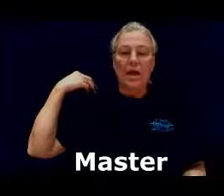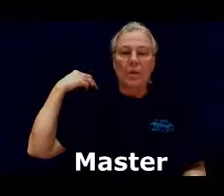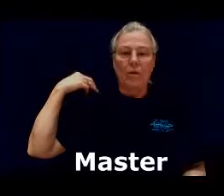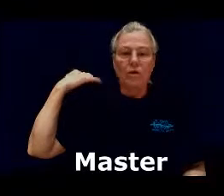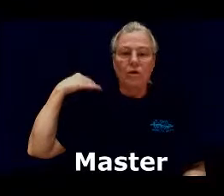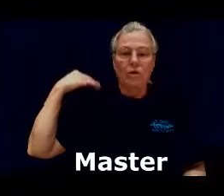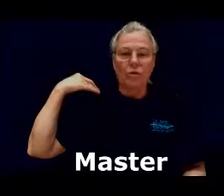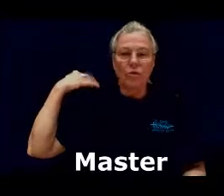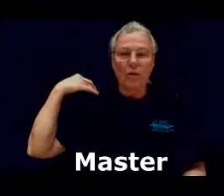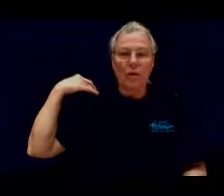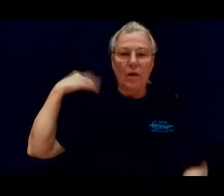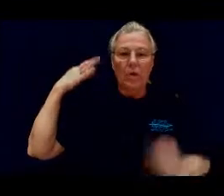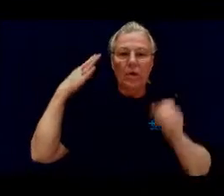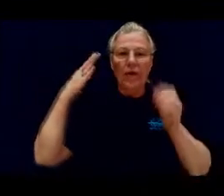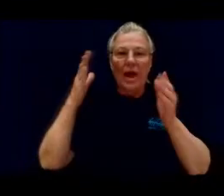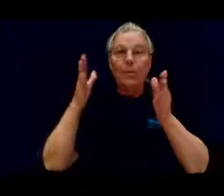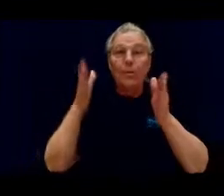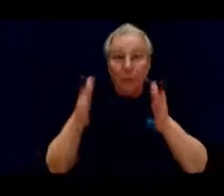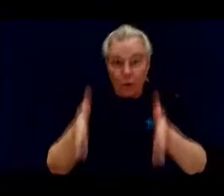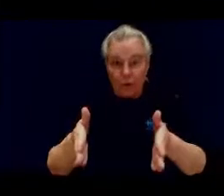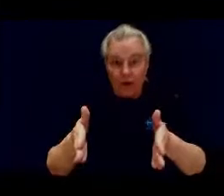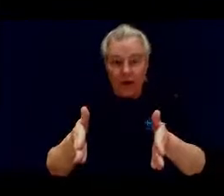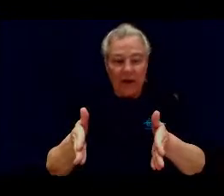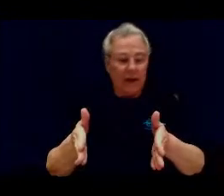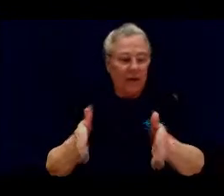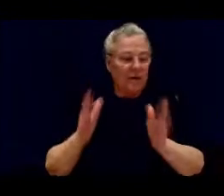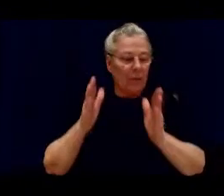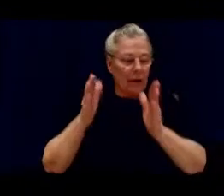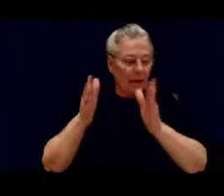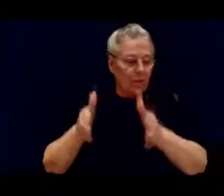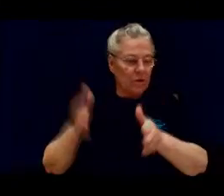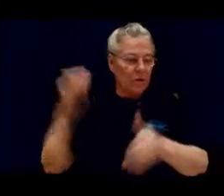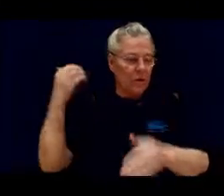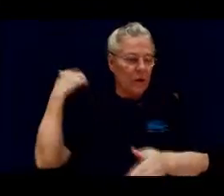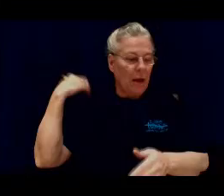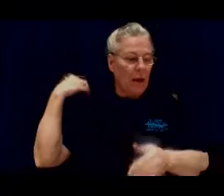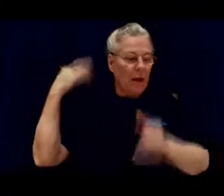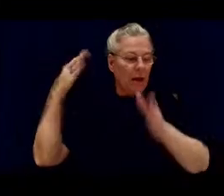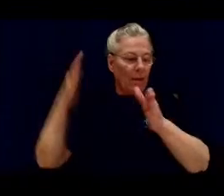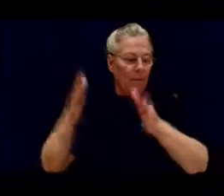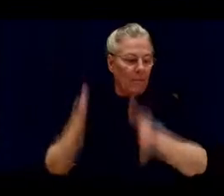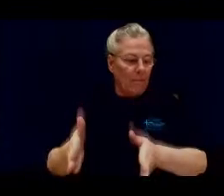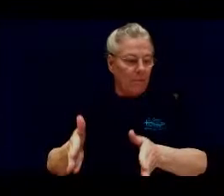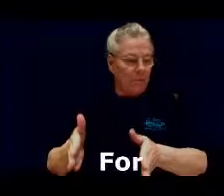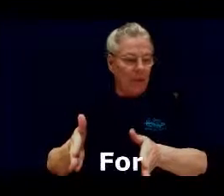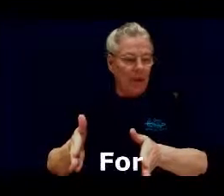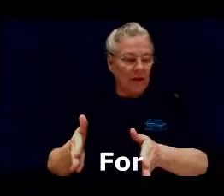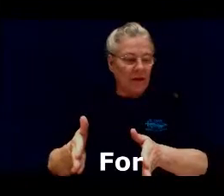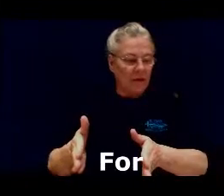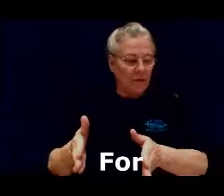M on the shoulder with a person ending to make it a person master